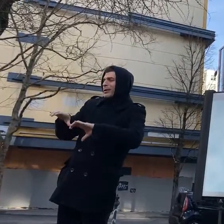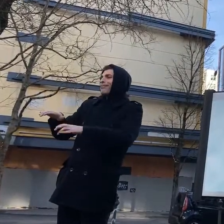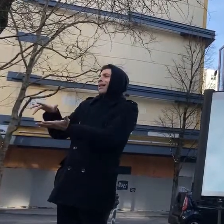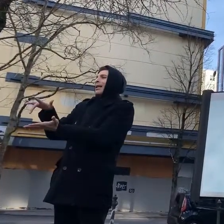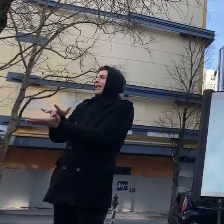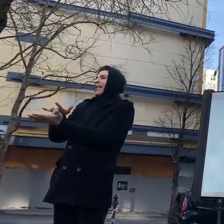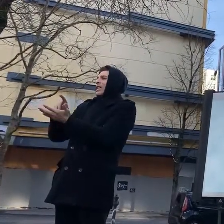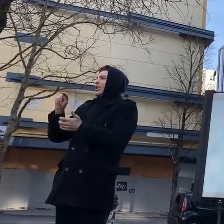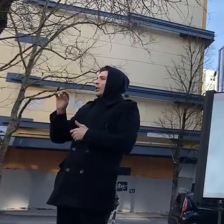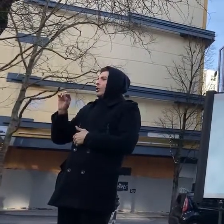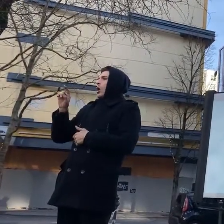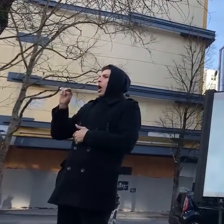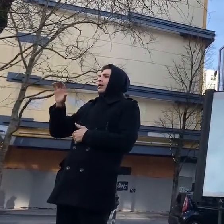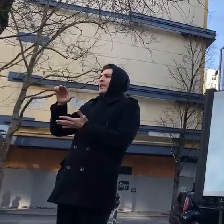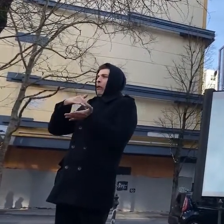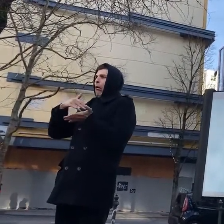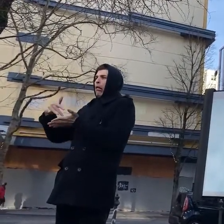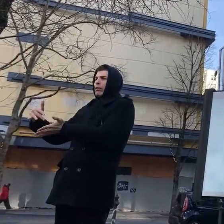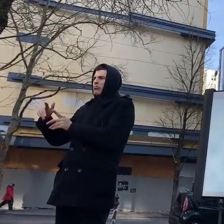smokes